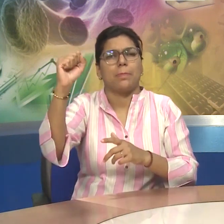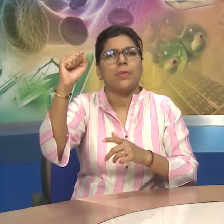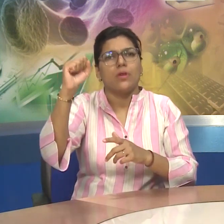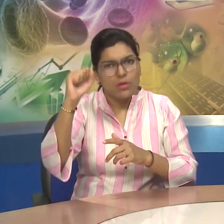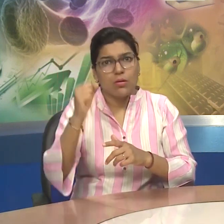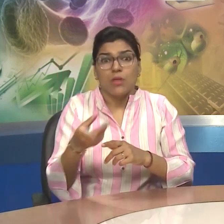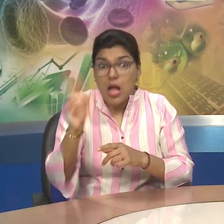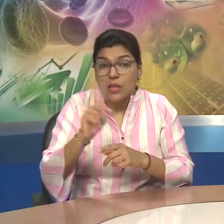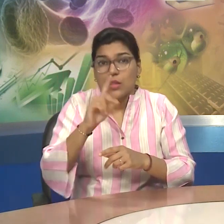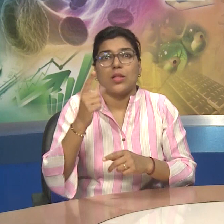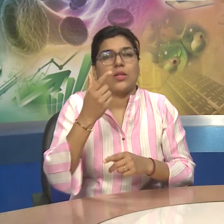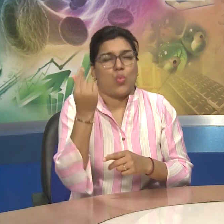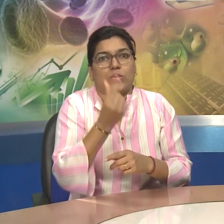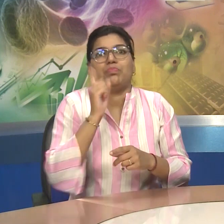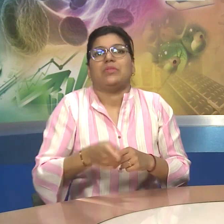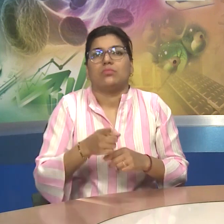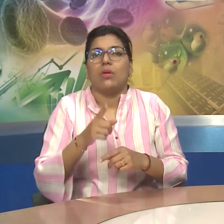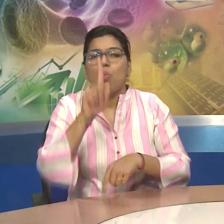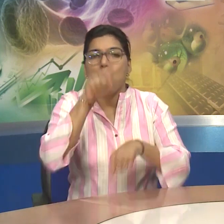The Memory